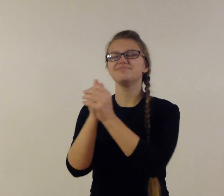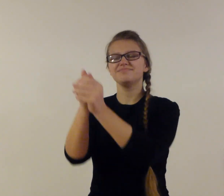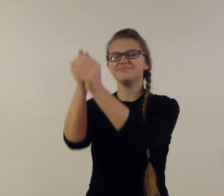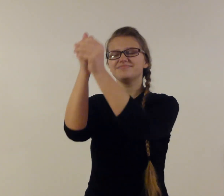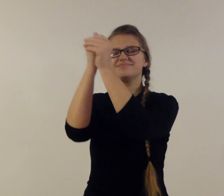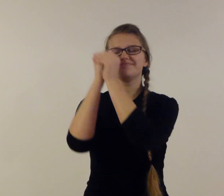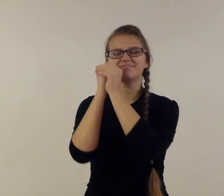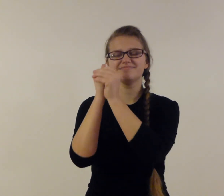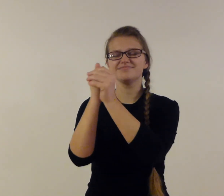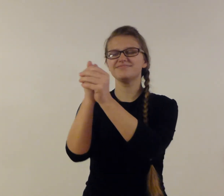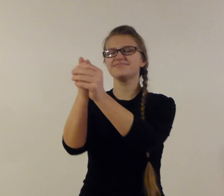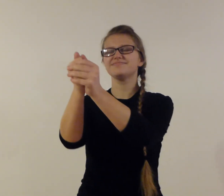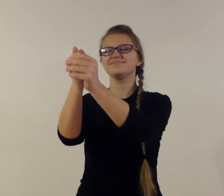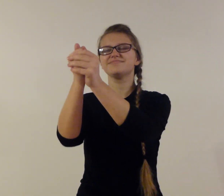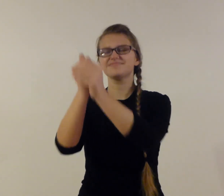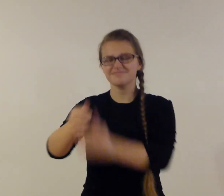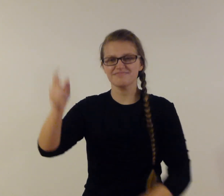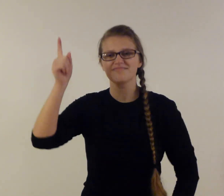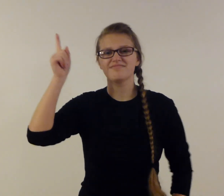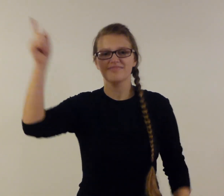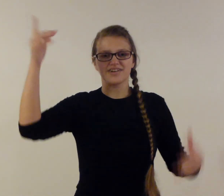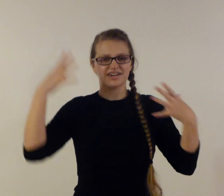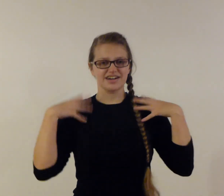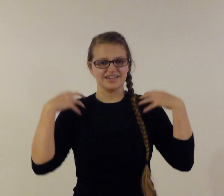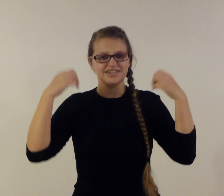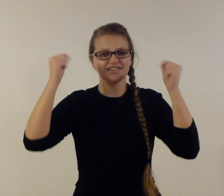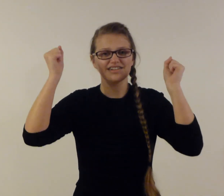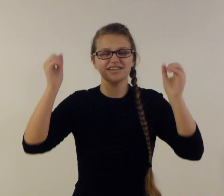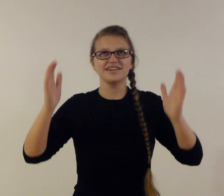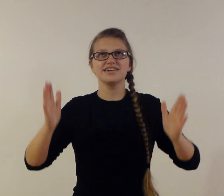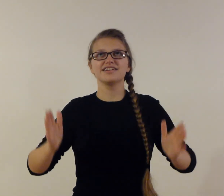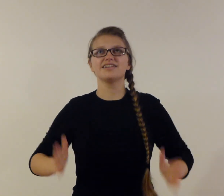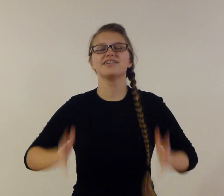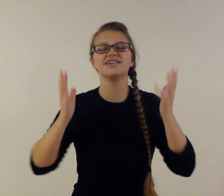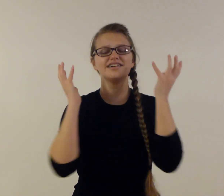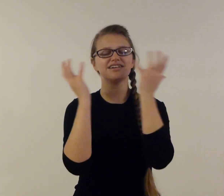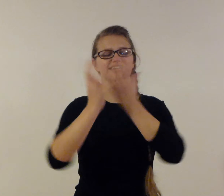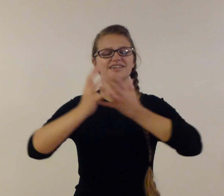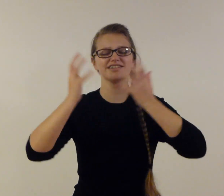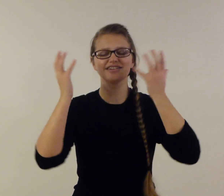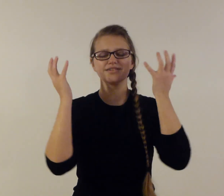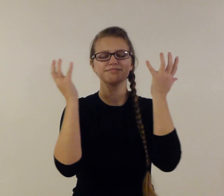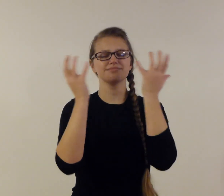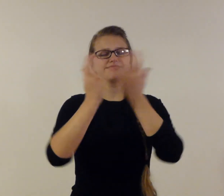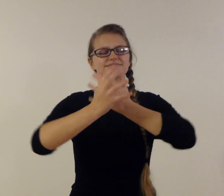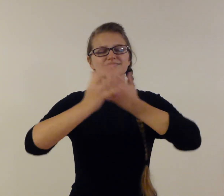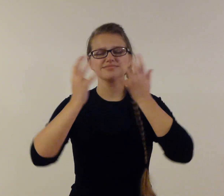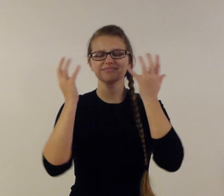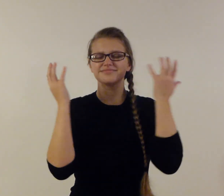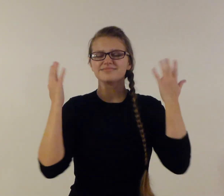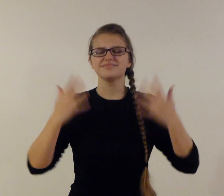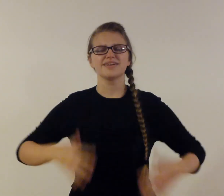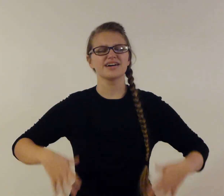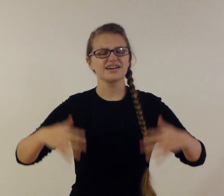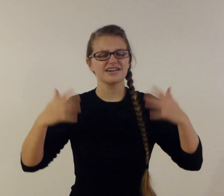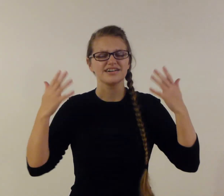any other. I got it's healer. I serve the power of God.